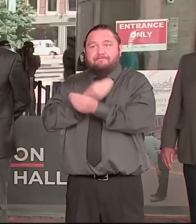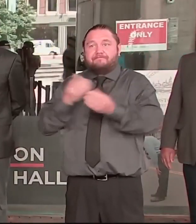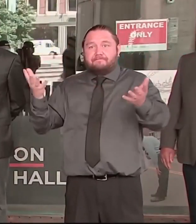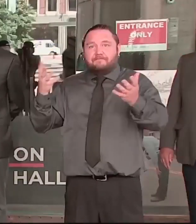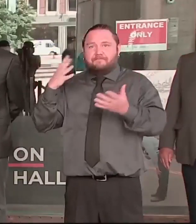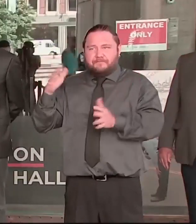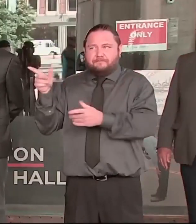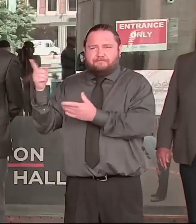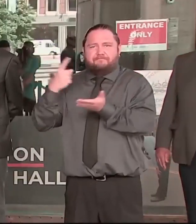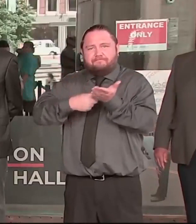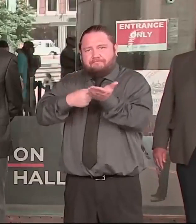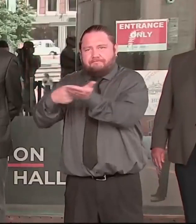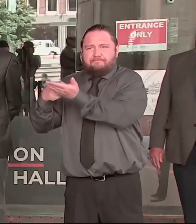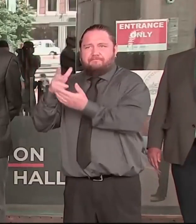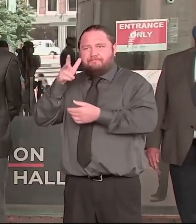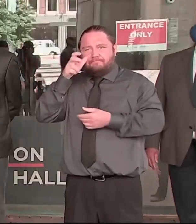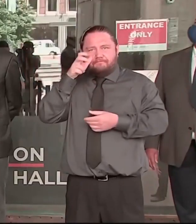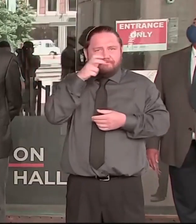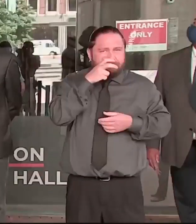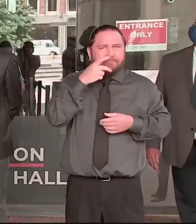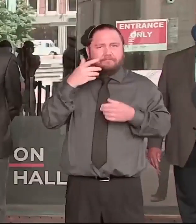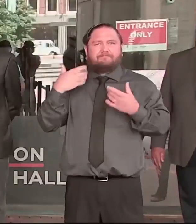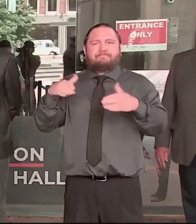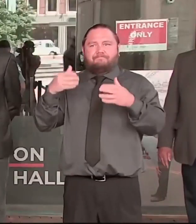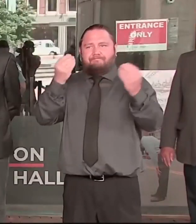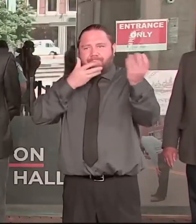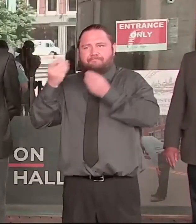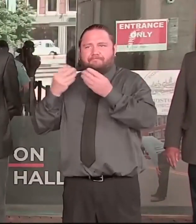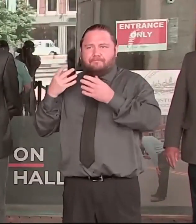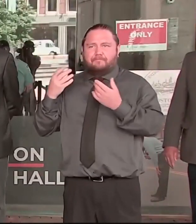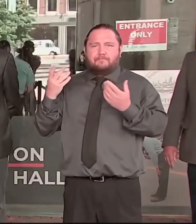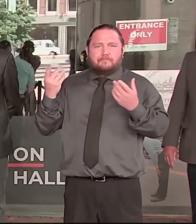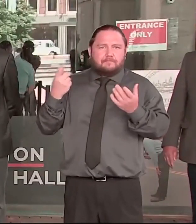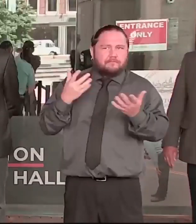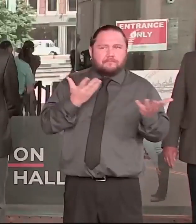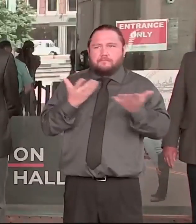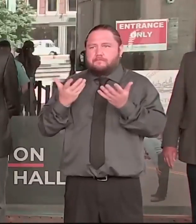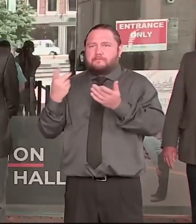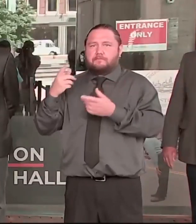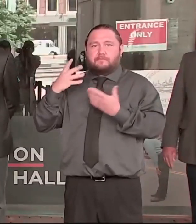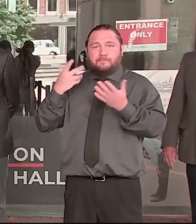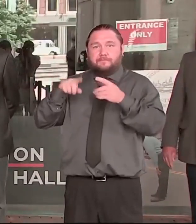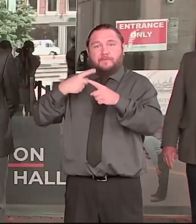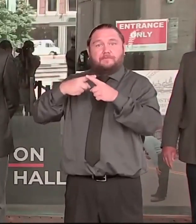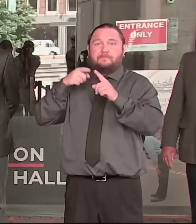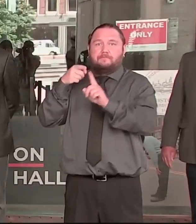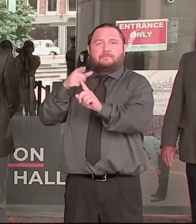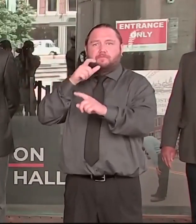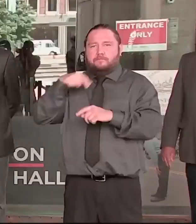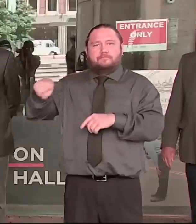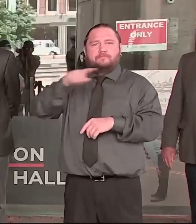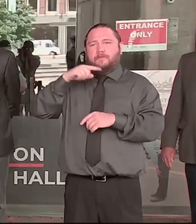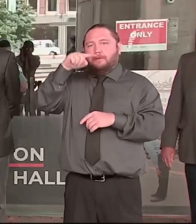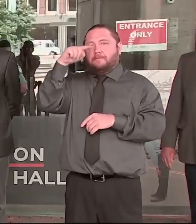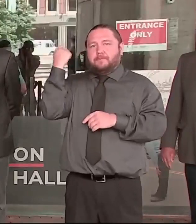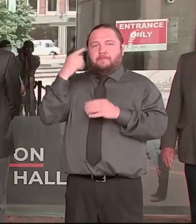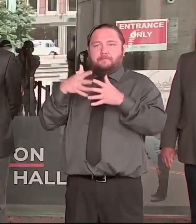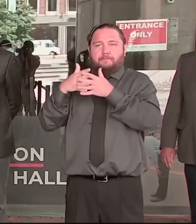I've been listening to black Americans and people of color in my life, on my team, here in the city.